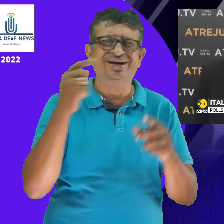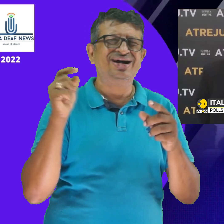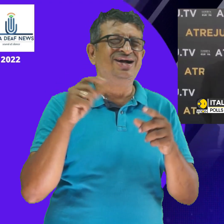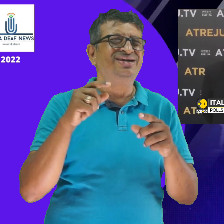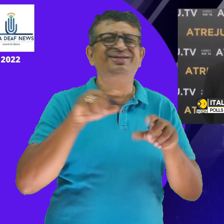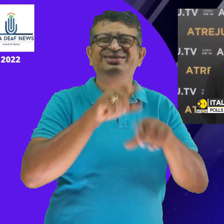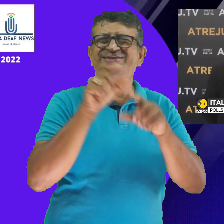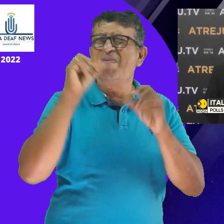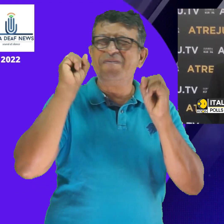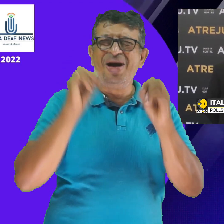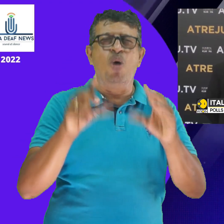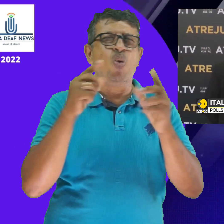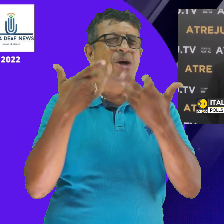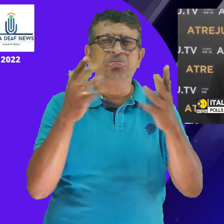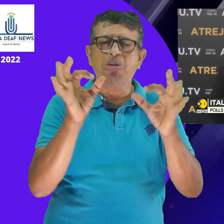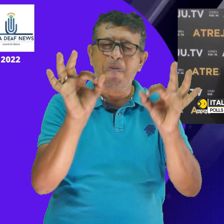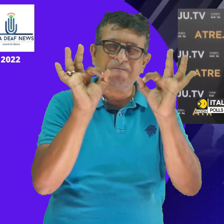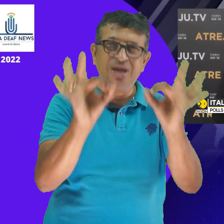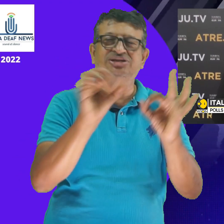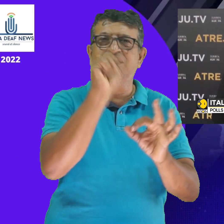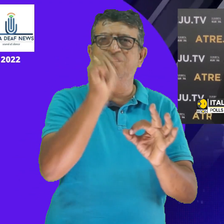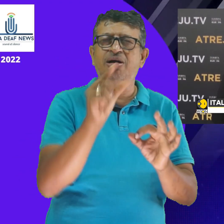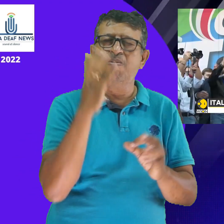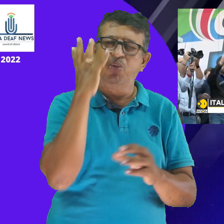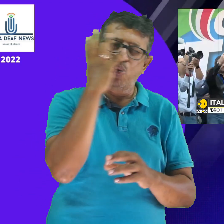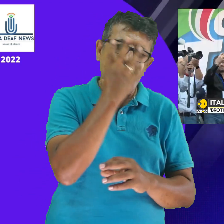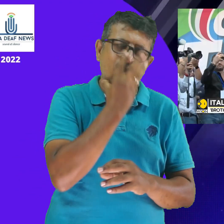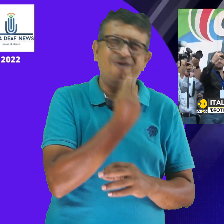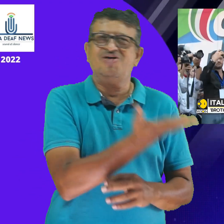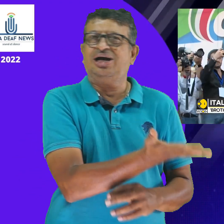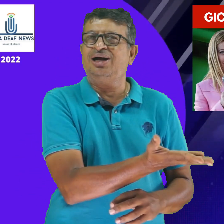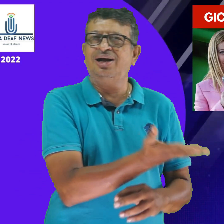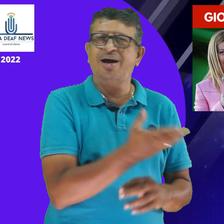with 2021. Now, the price of gas has increased by about...